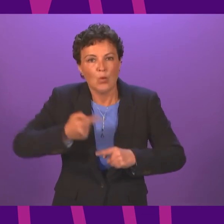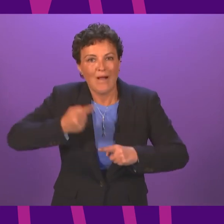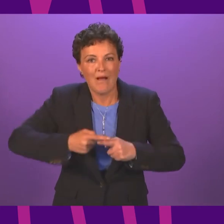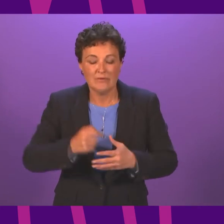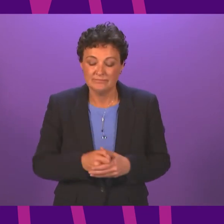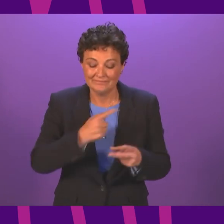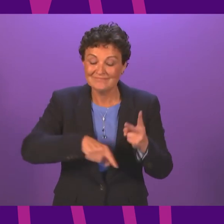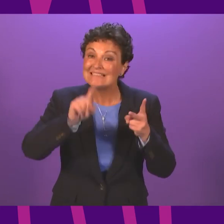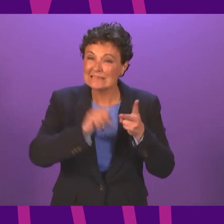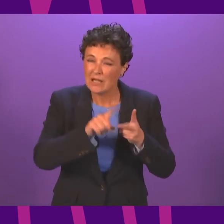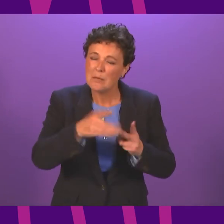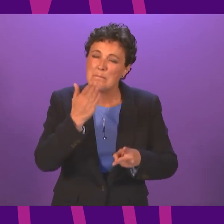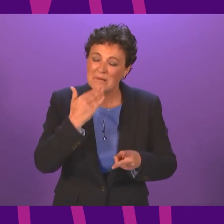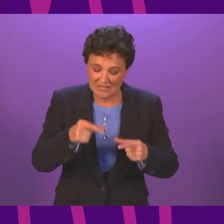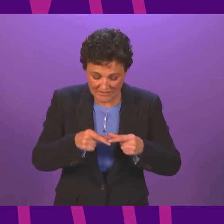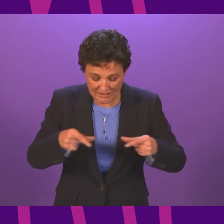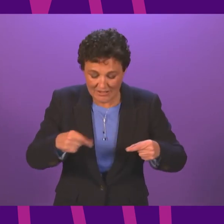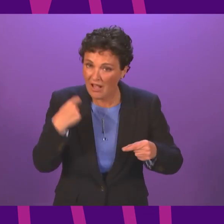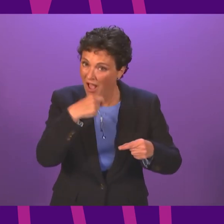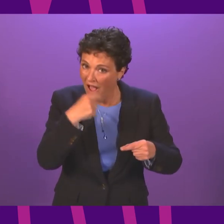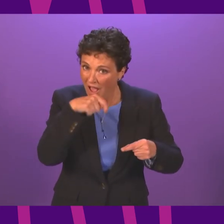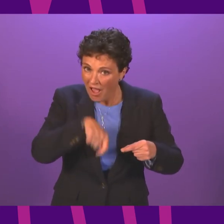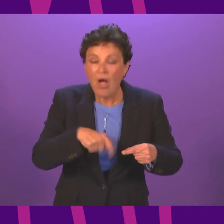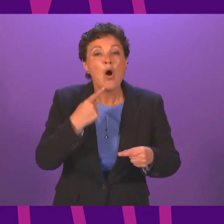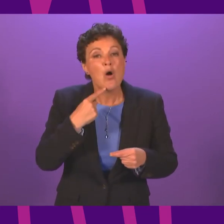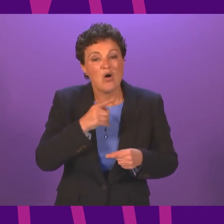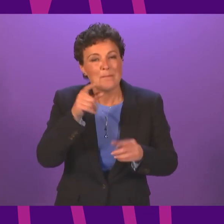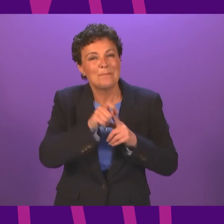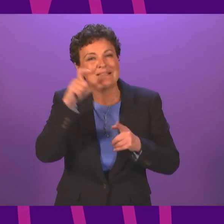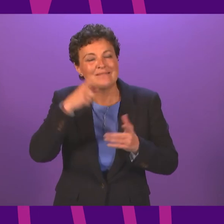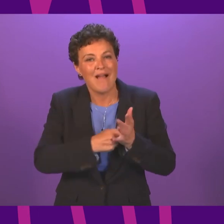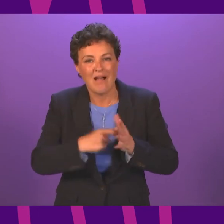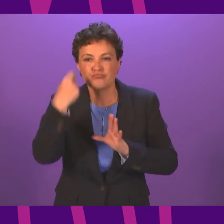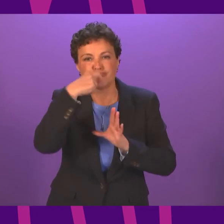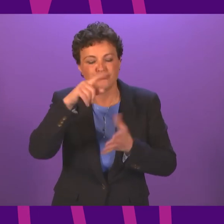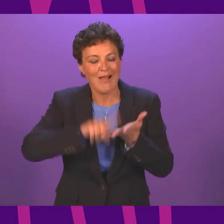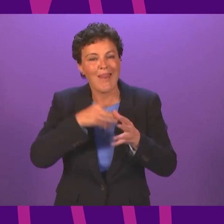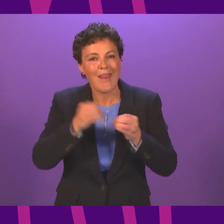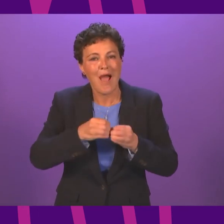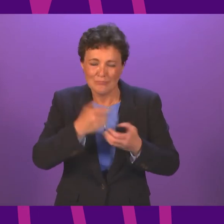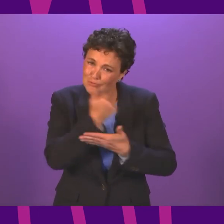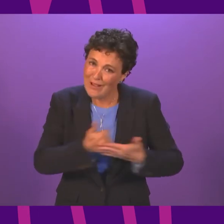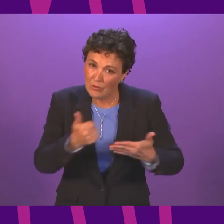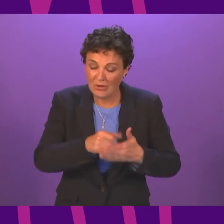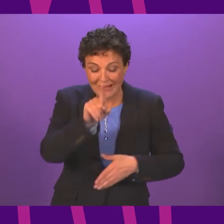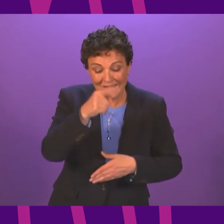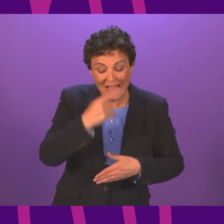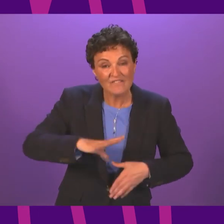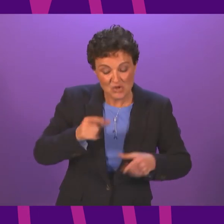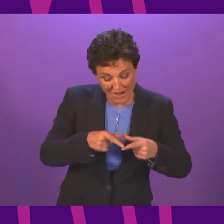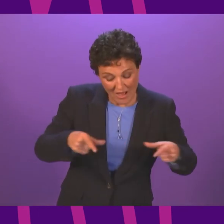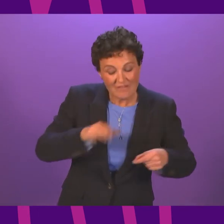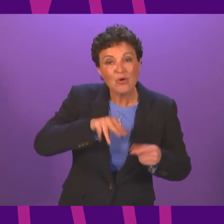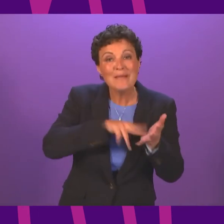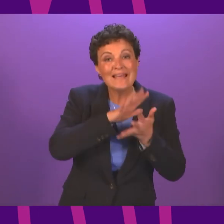please do test yourself regularly. Free lateral flow tests are available through NHS inform. They can be ordered through the post or